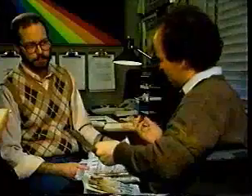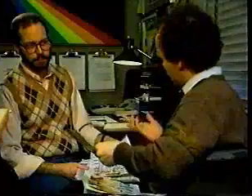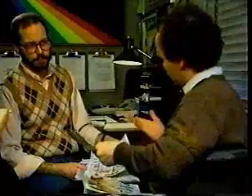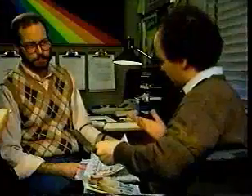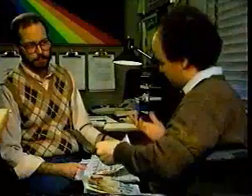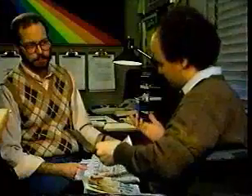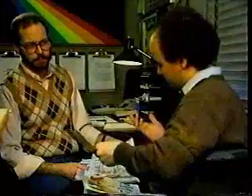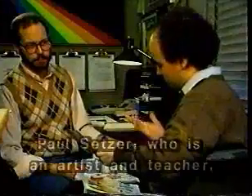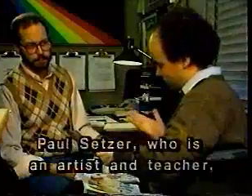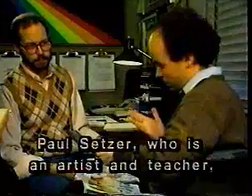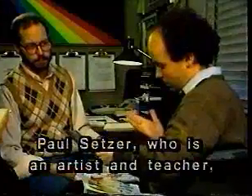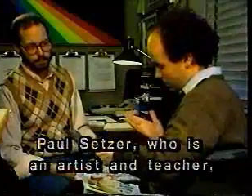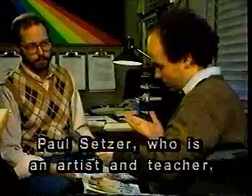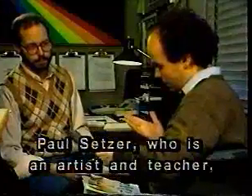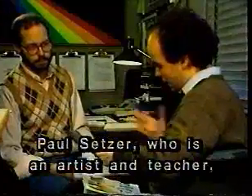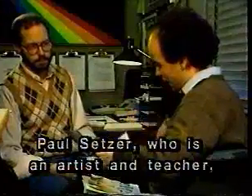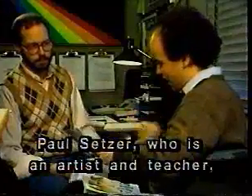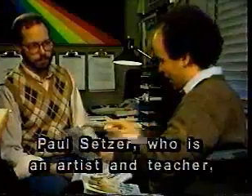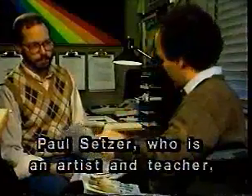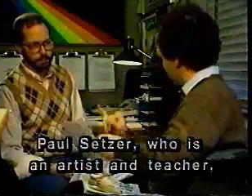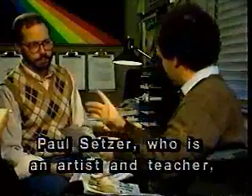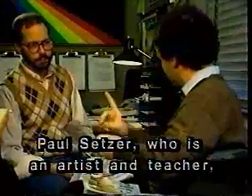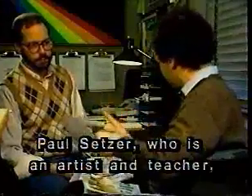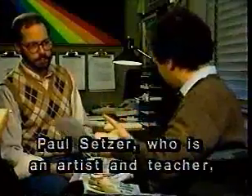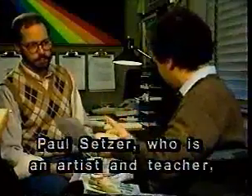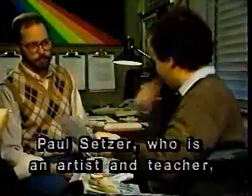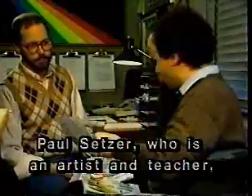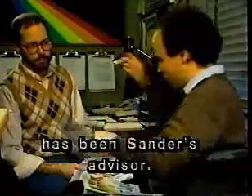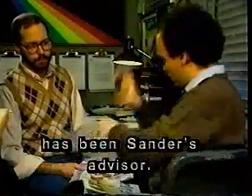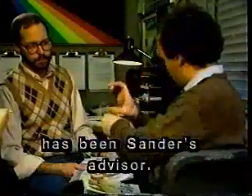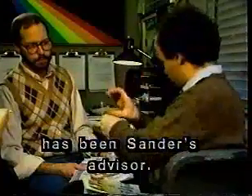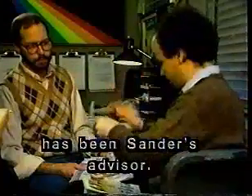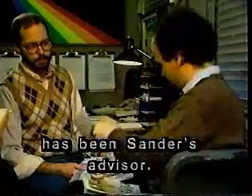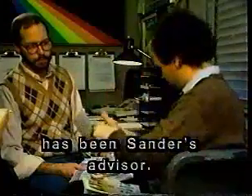Paul Setzer, who is an artist and teacher, has been Sander's advisor.